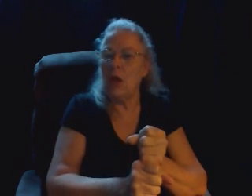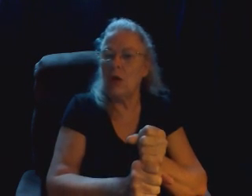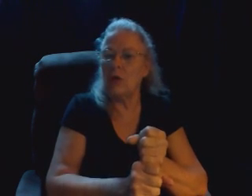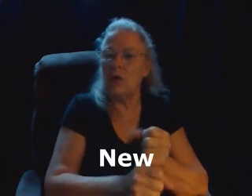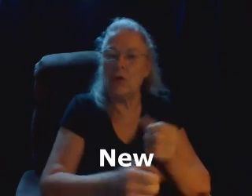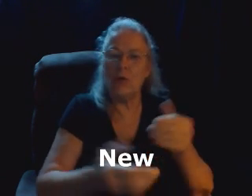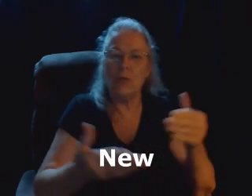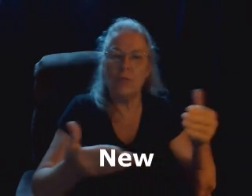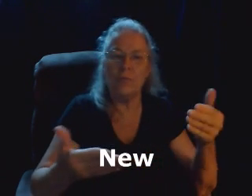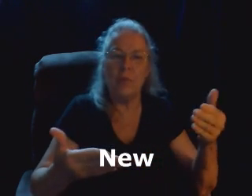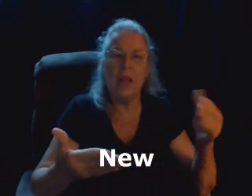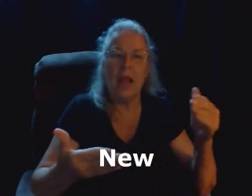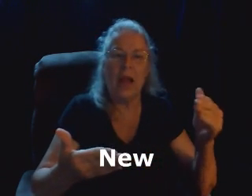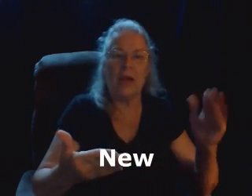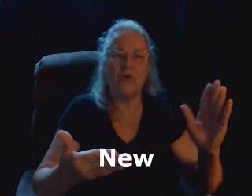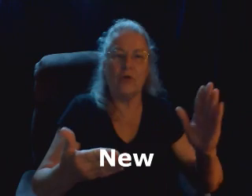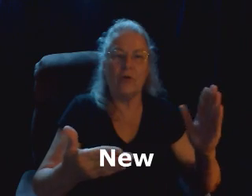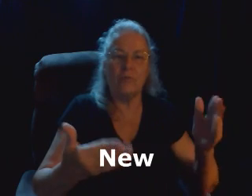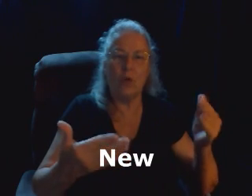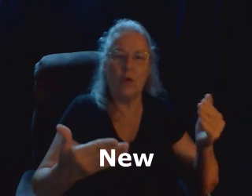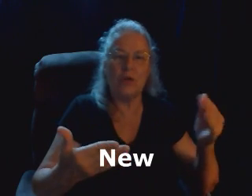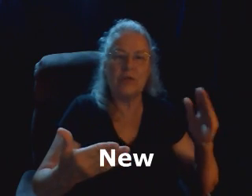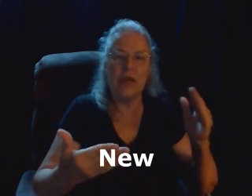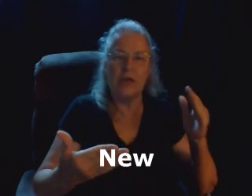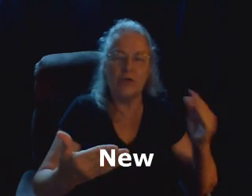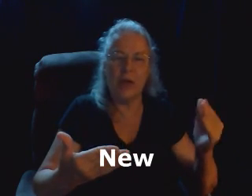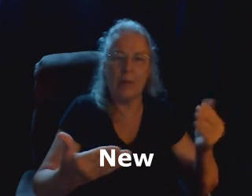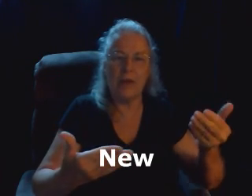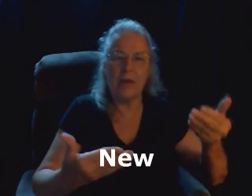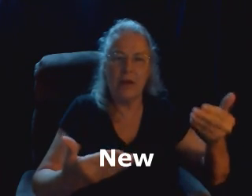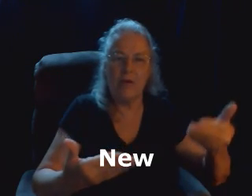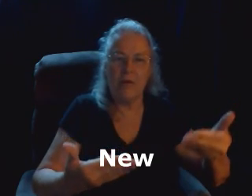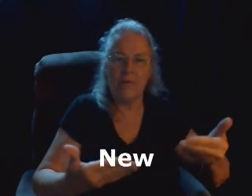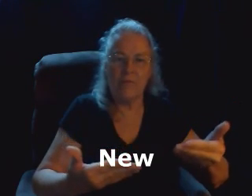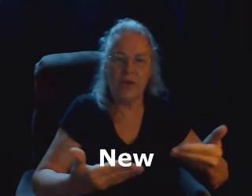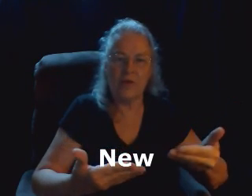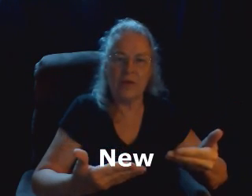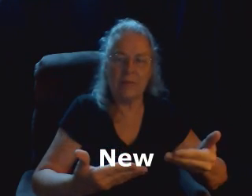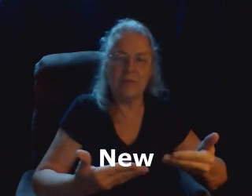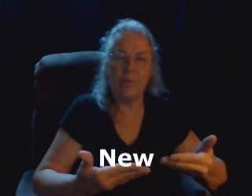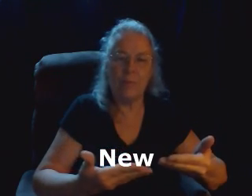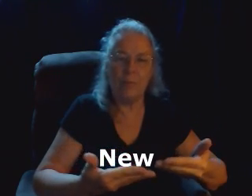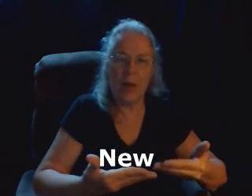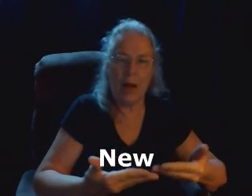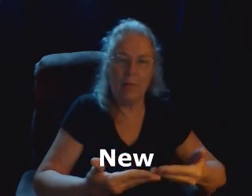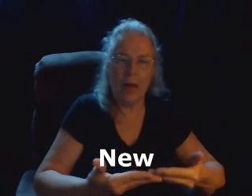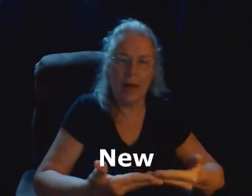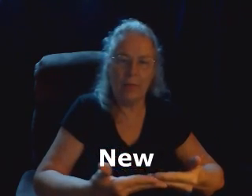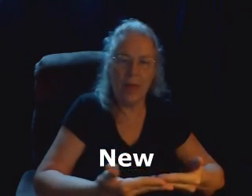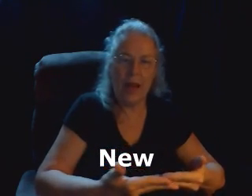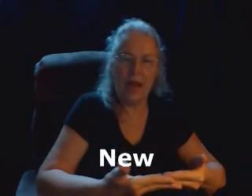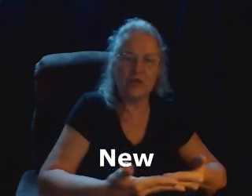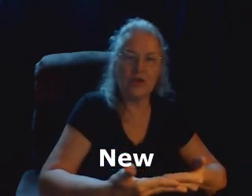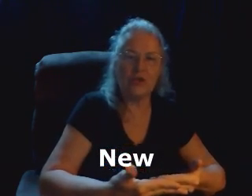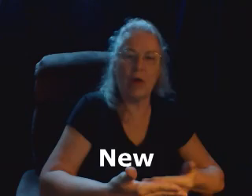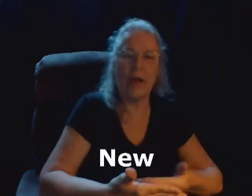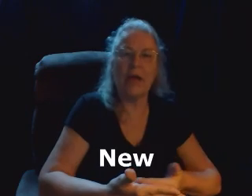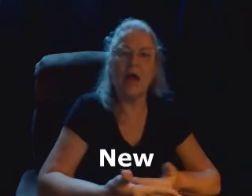New, and you're going to take your dominant fingertips, palm up, and strike it